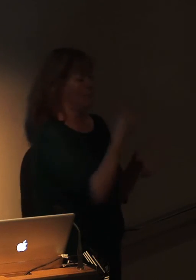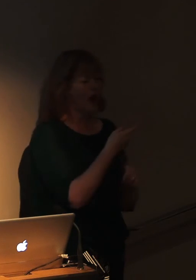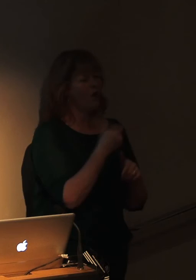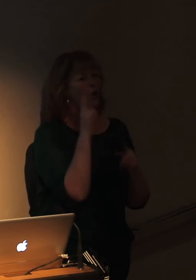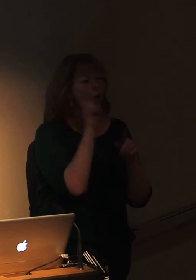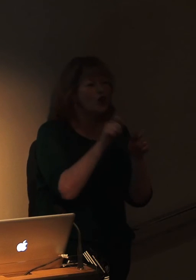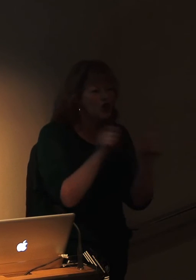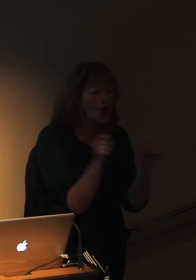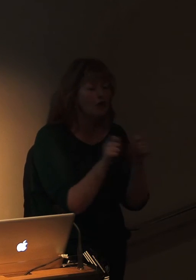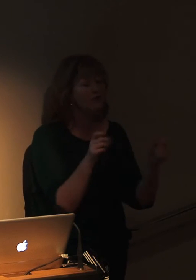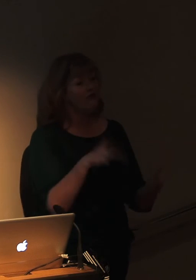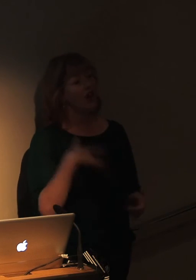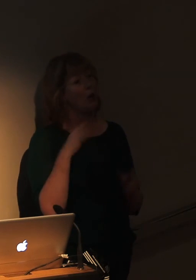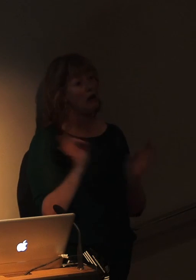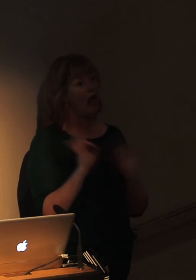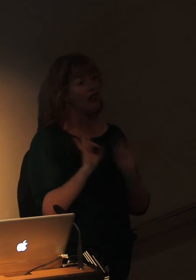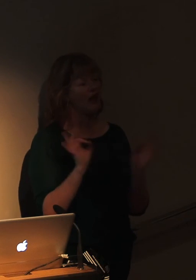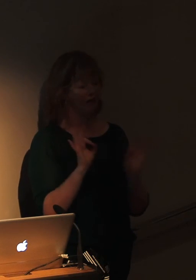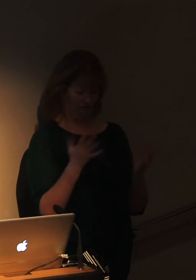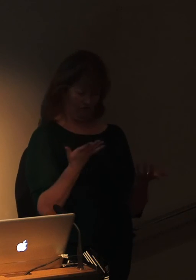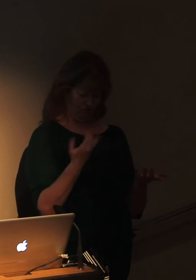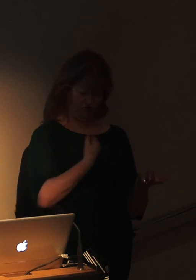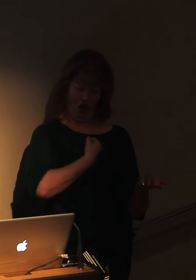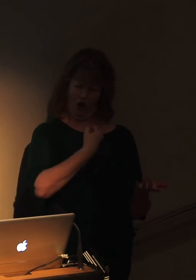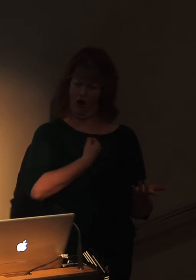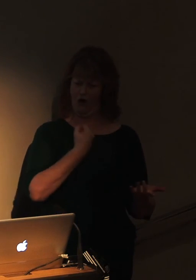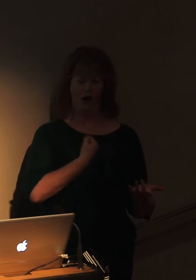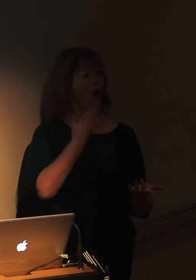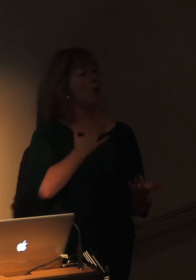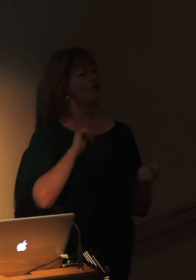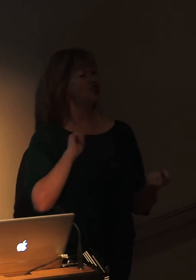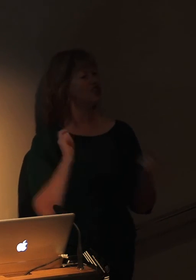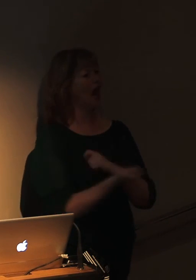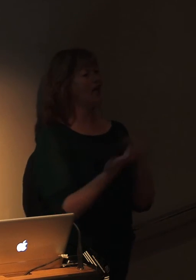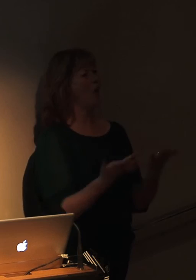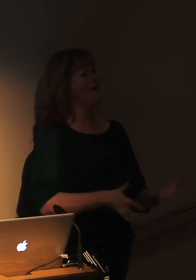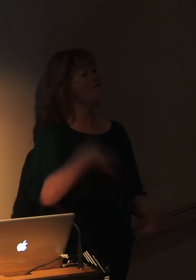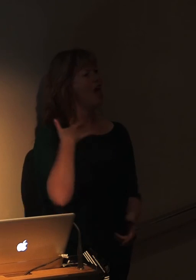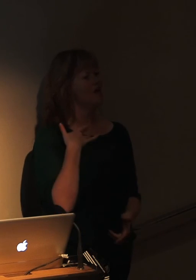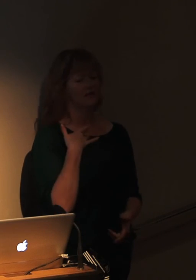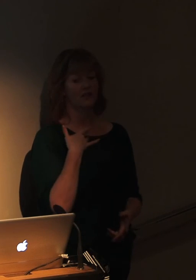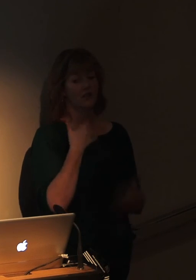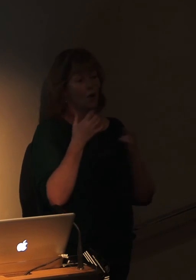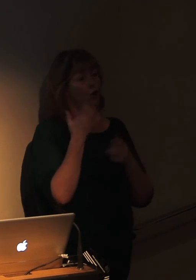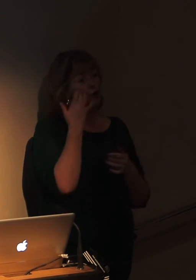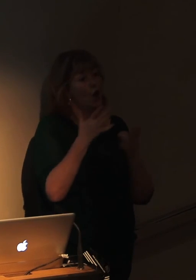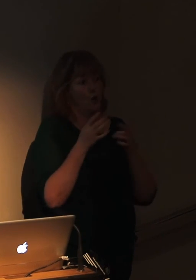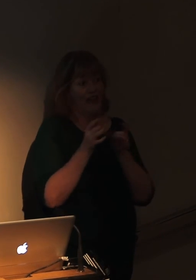emotional. I wanted to change the way I thought about things. So we embarked on making this series. I'll just show you the intro to this.